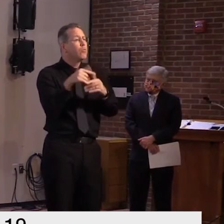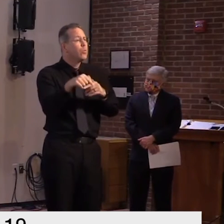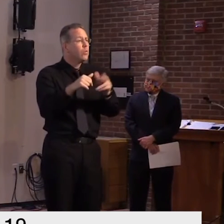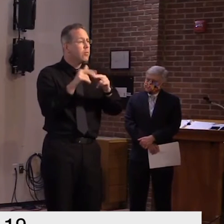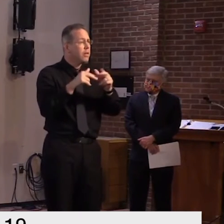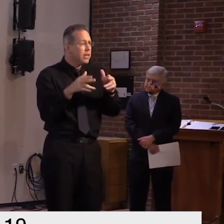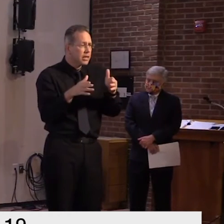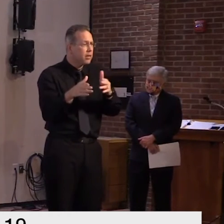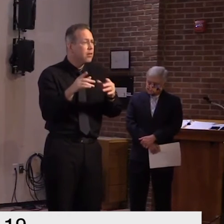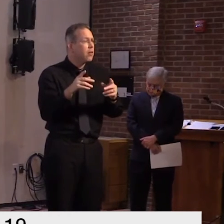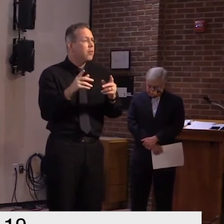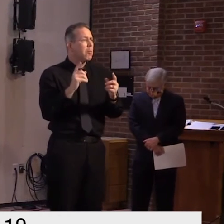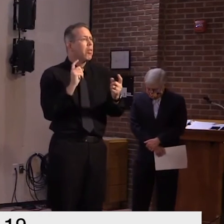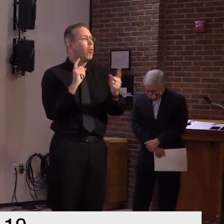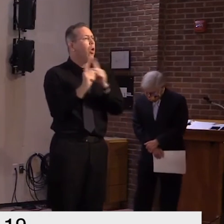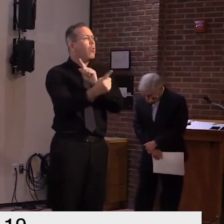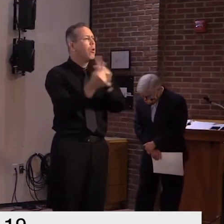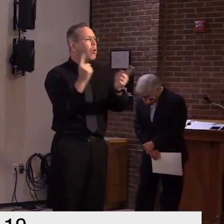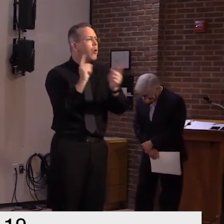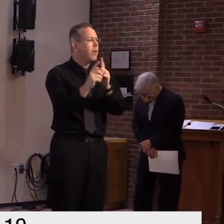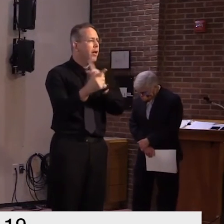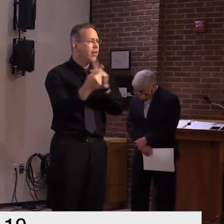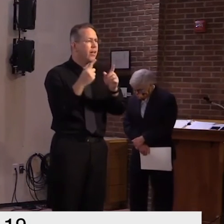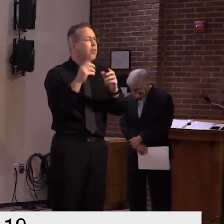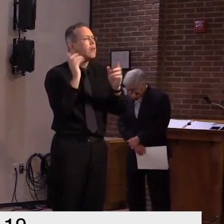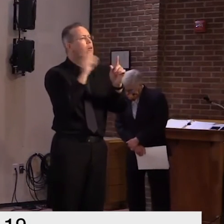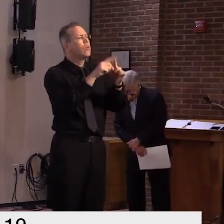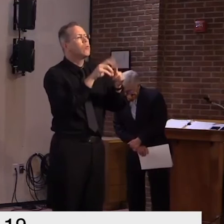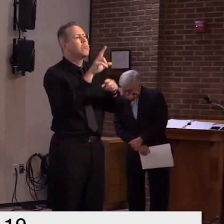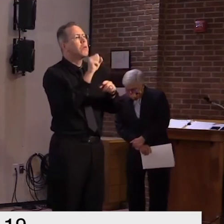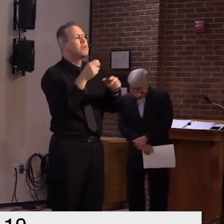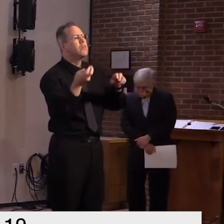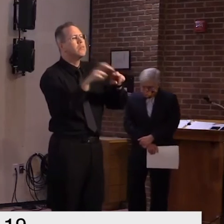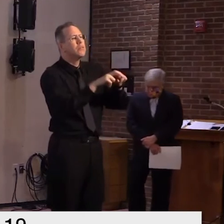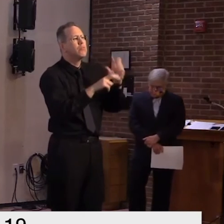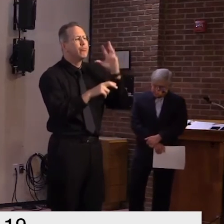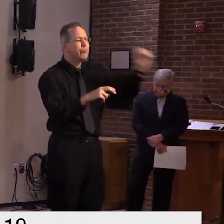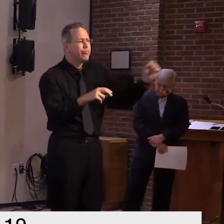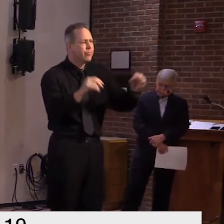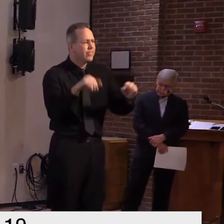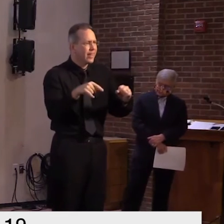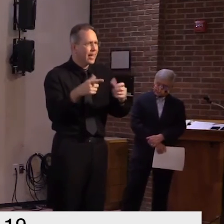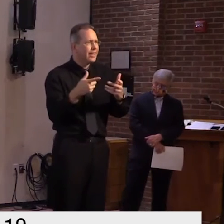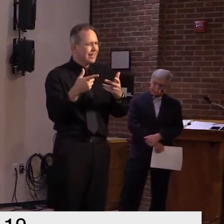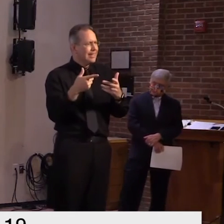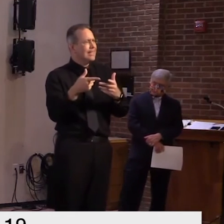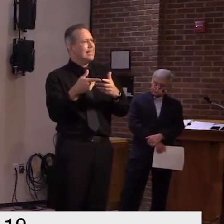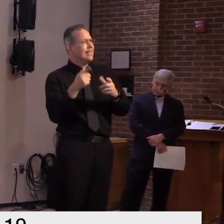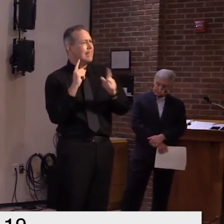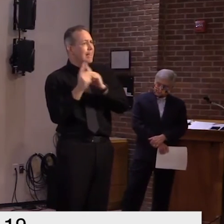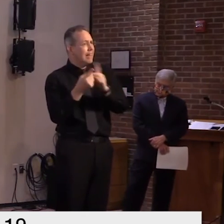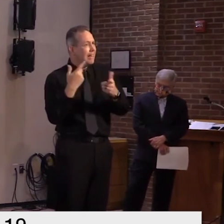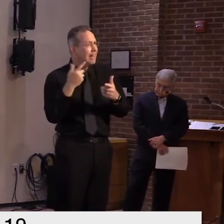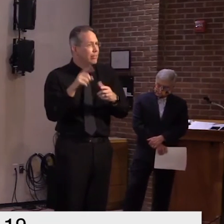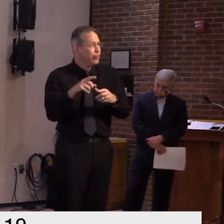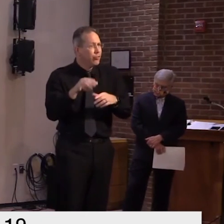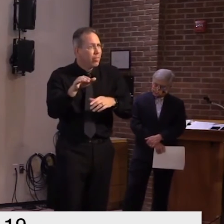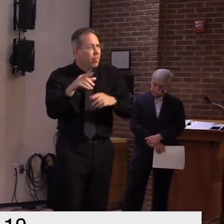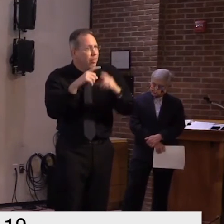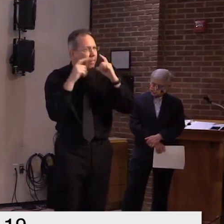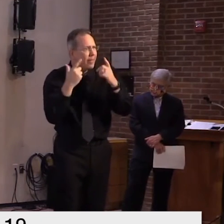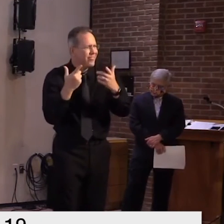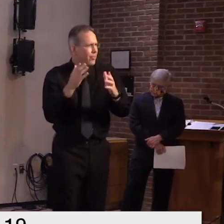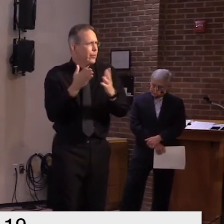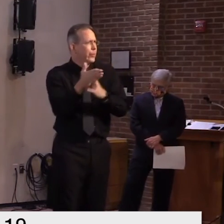department of buildings and dental services to take a look at that traveled area to determine whether there is a way to divert